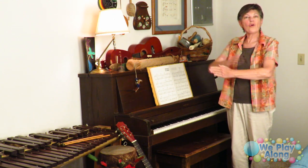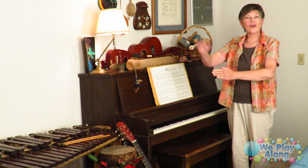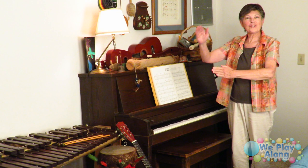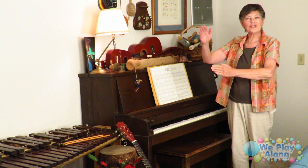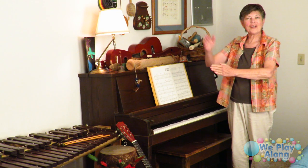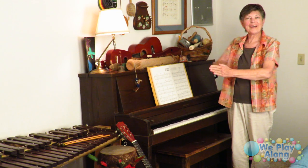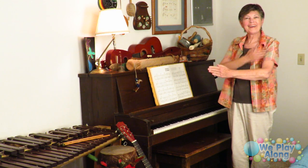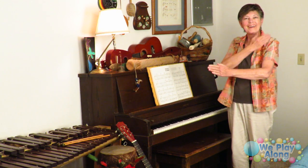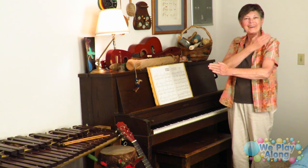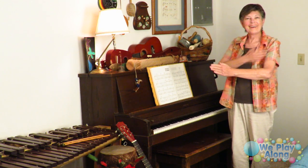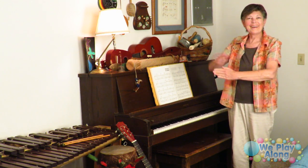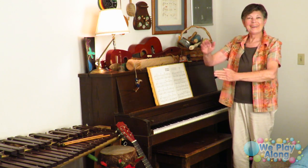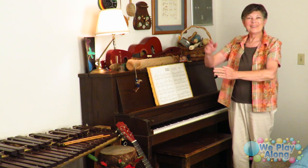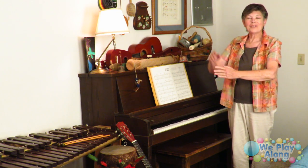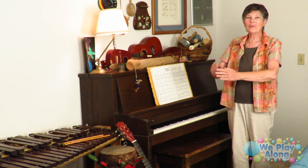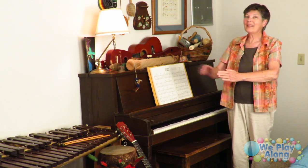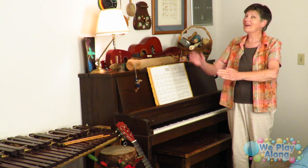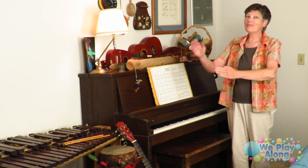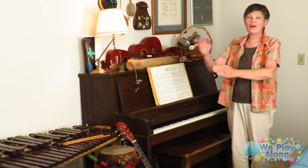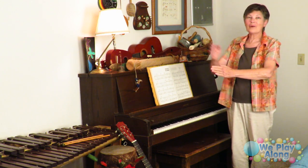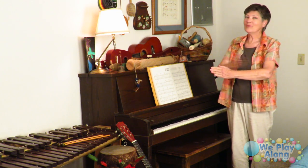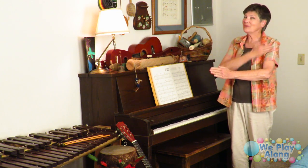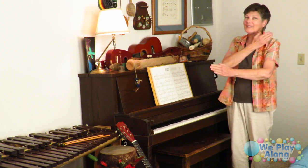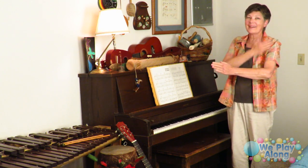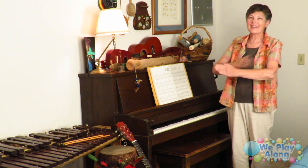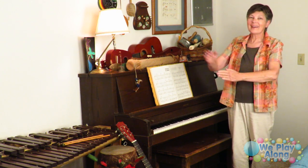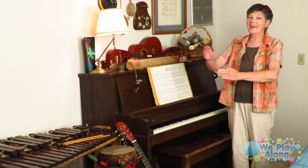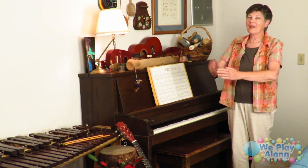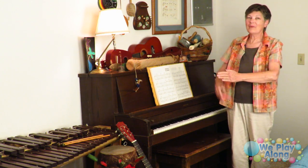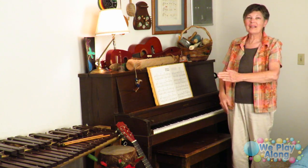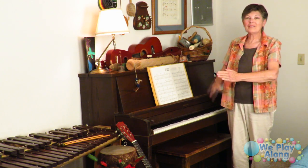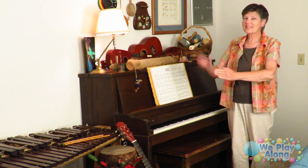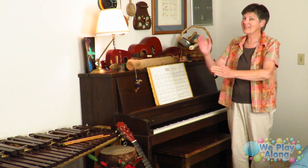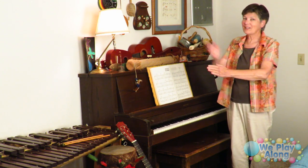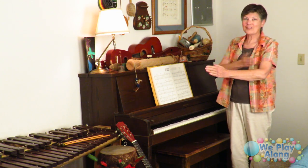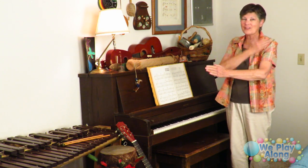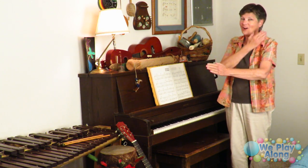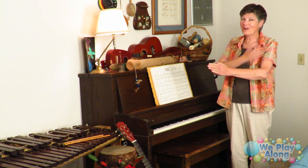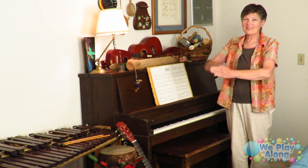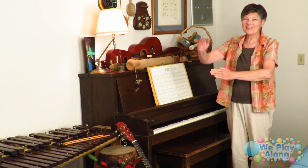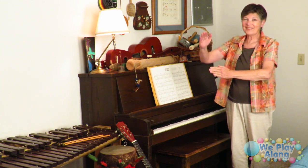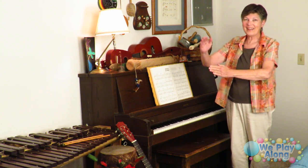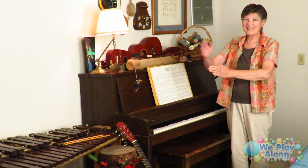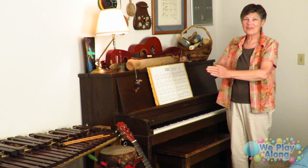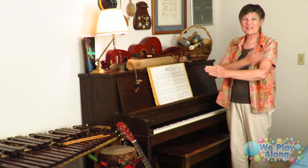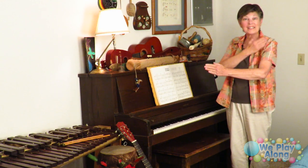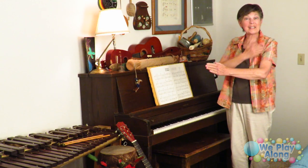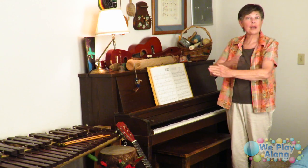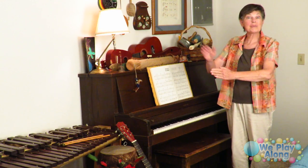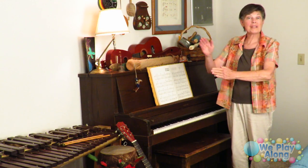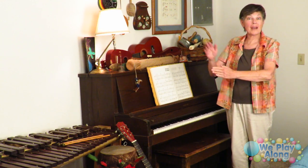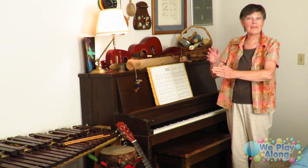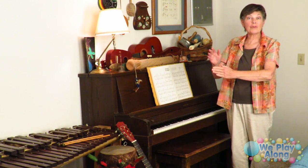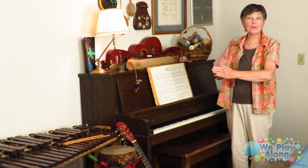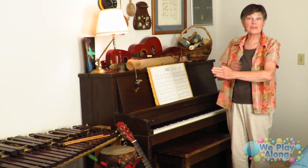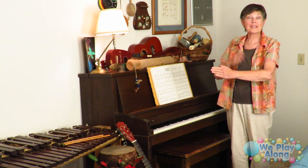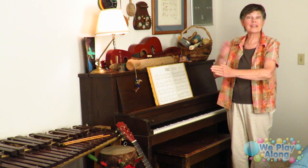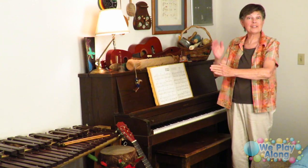orchestra so we love our music and we love to sing songs okay so it's the same sign for music and